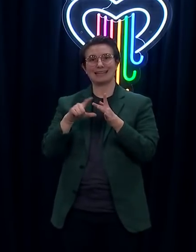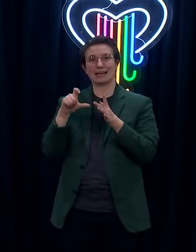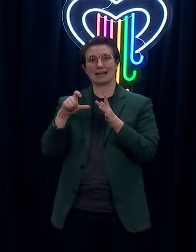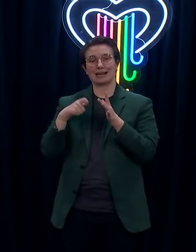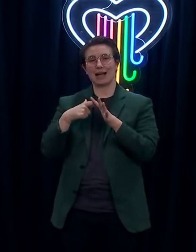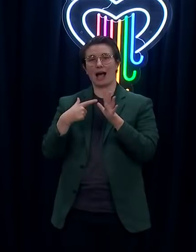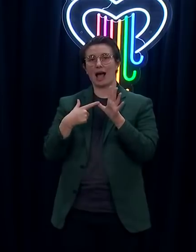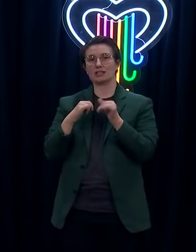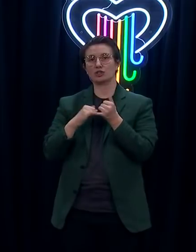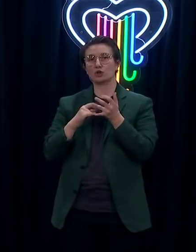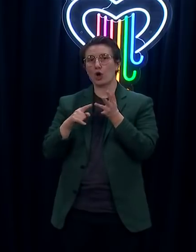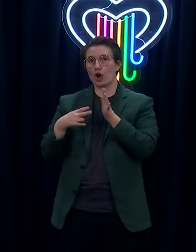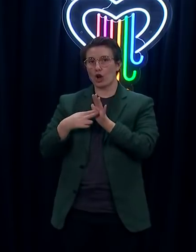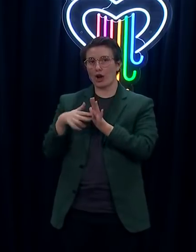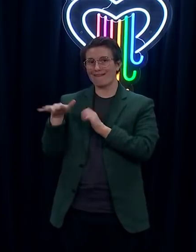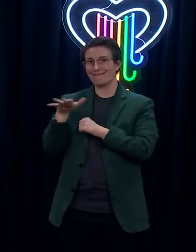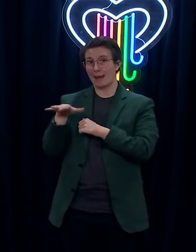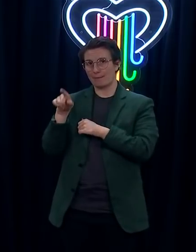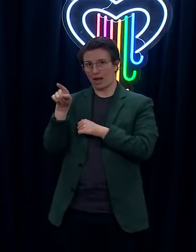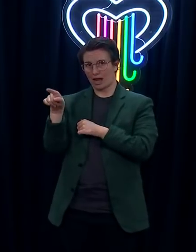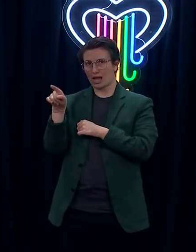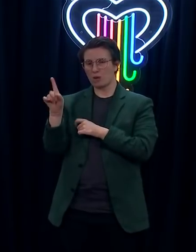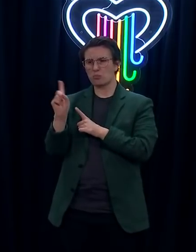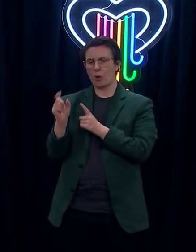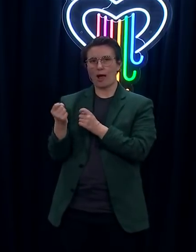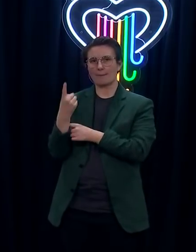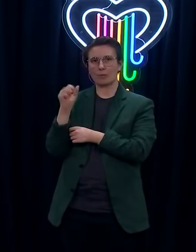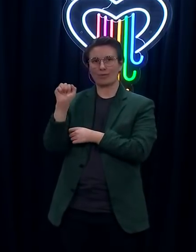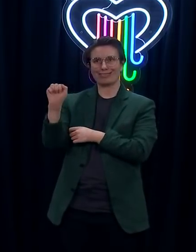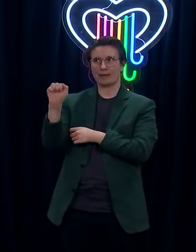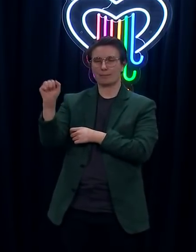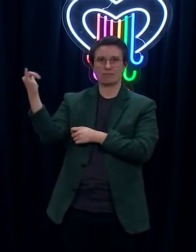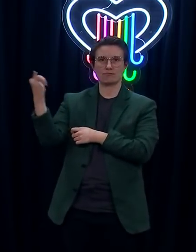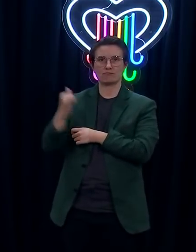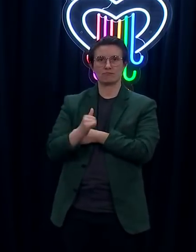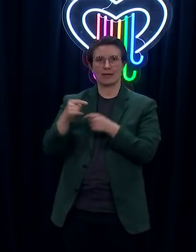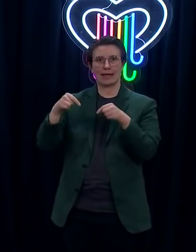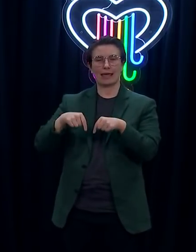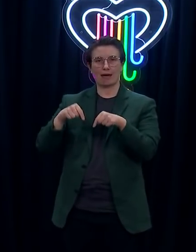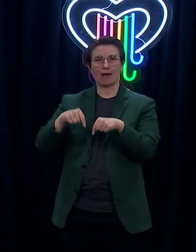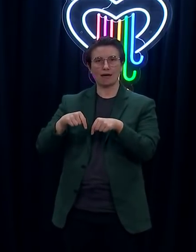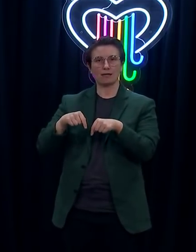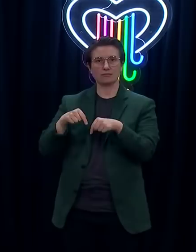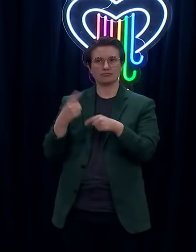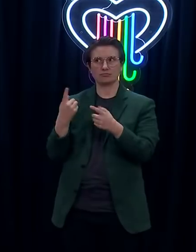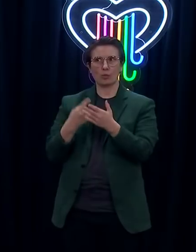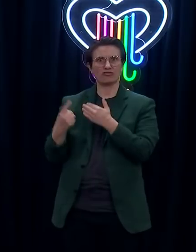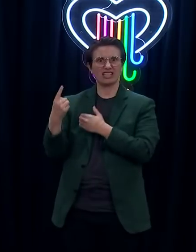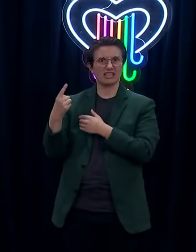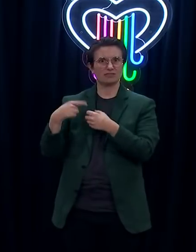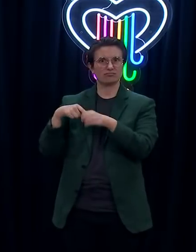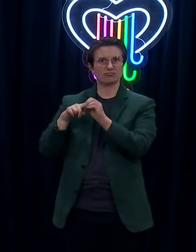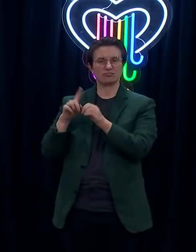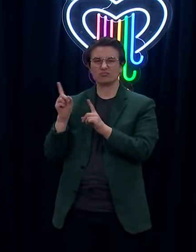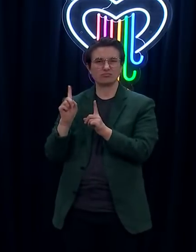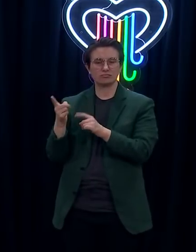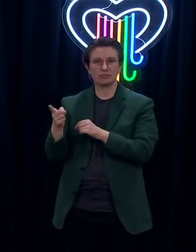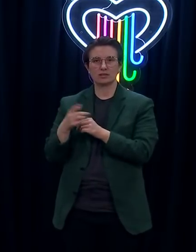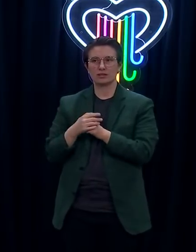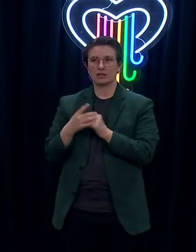been, again, working very closely with those with wider extended family and support to ensure that we have